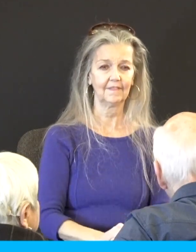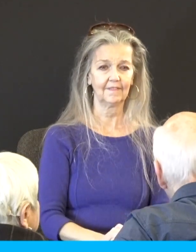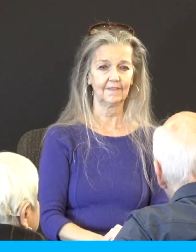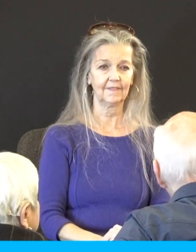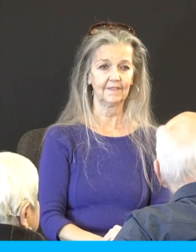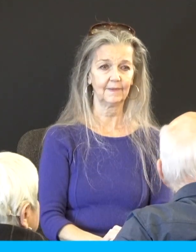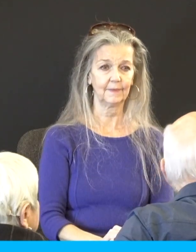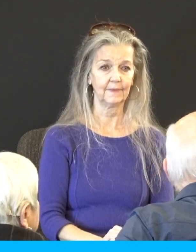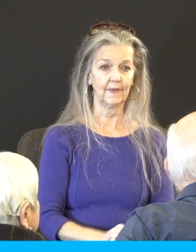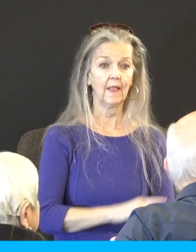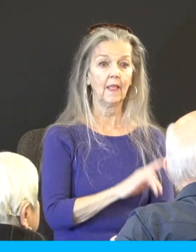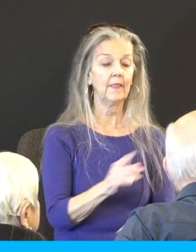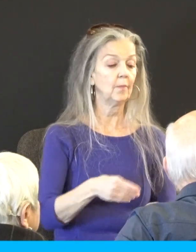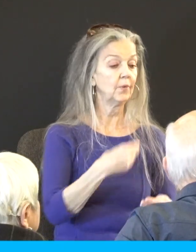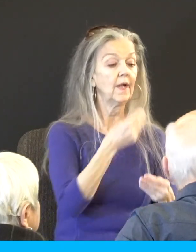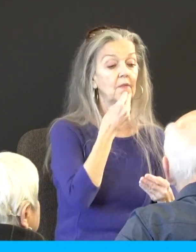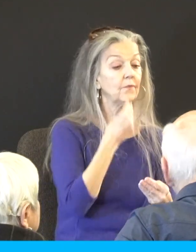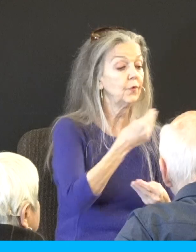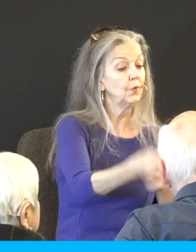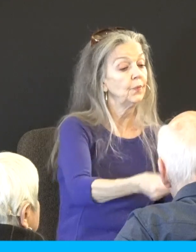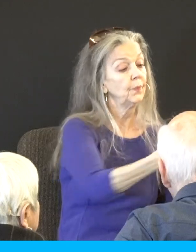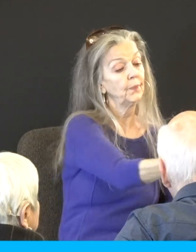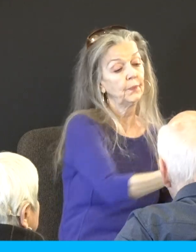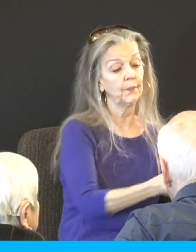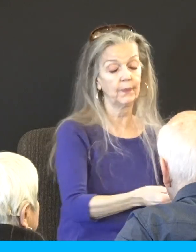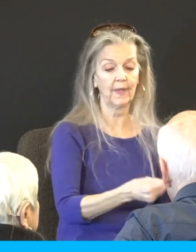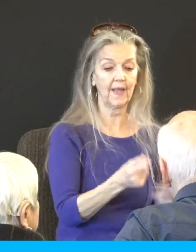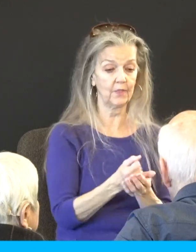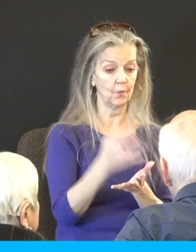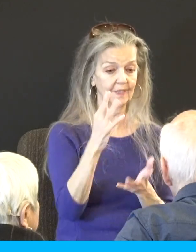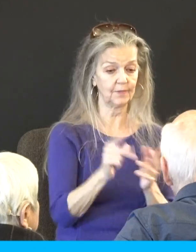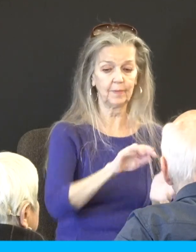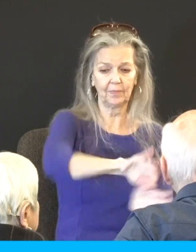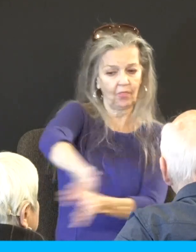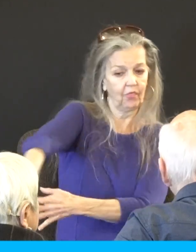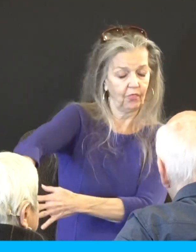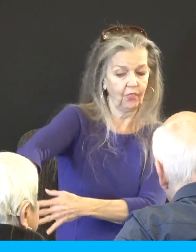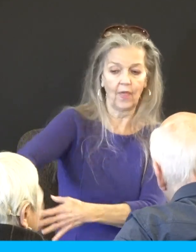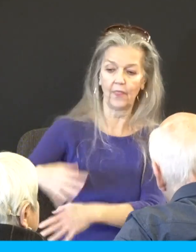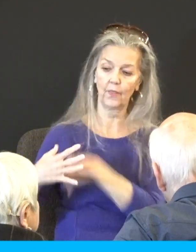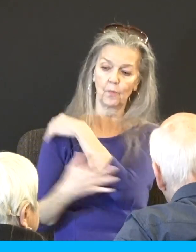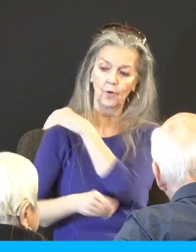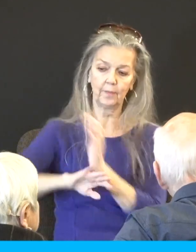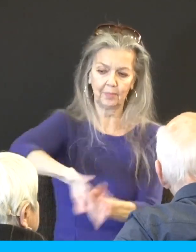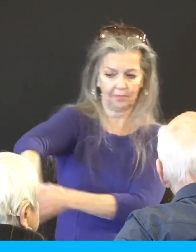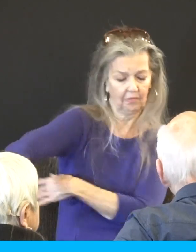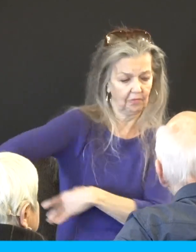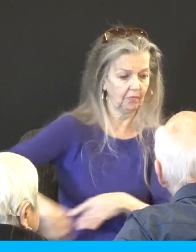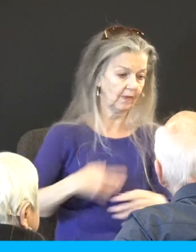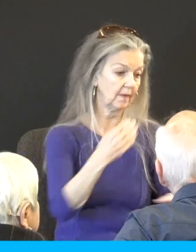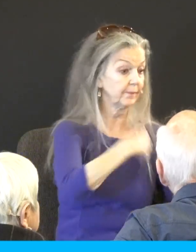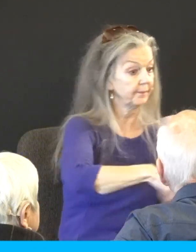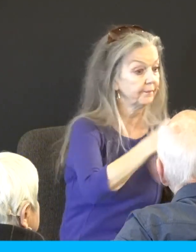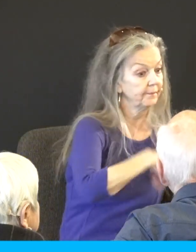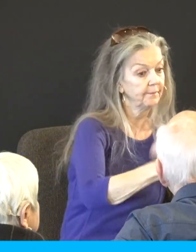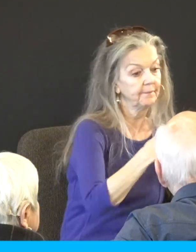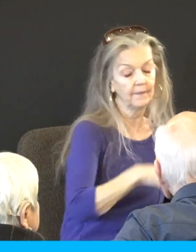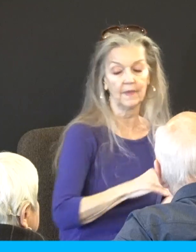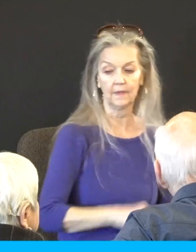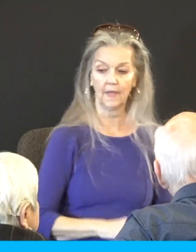They put out the food. Those who are doing well, they push others out of the way who are in trouble or impoverished to get their food first, leaving the people who are challenged for